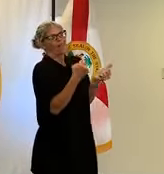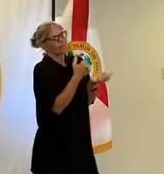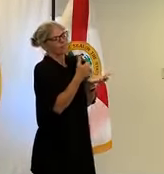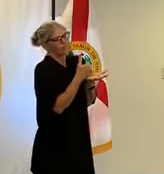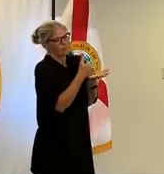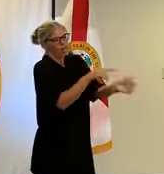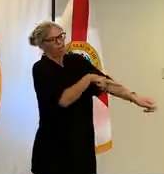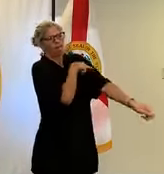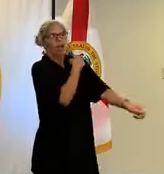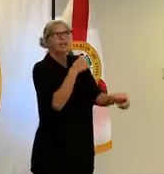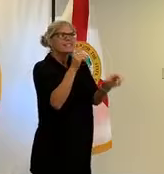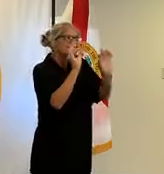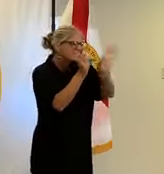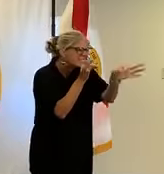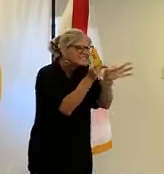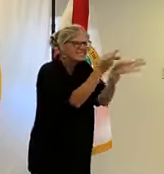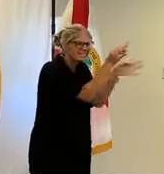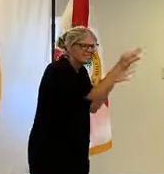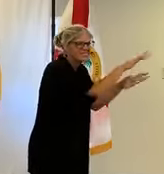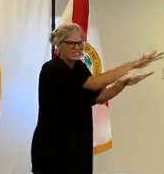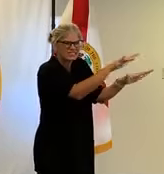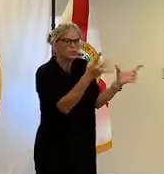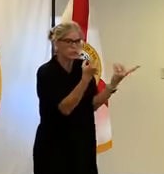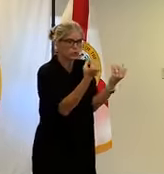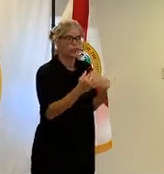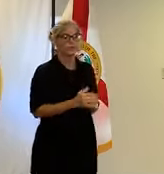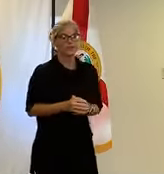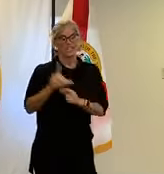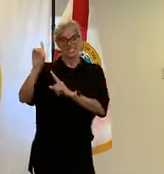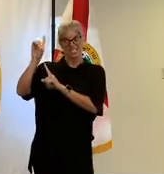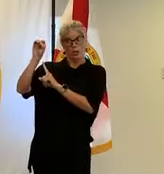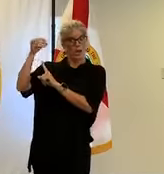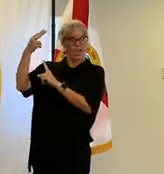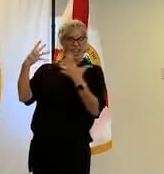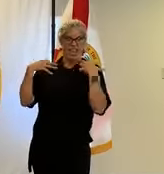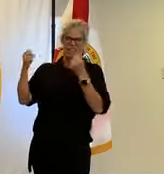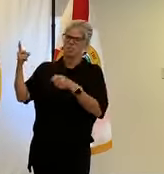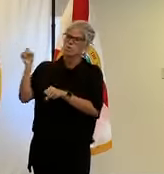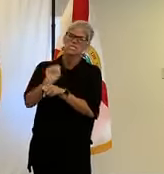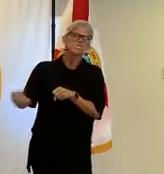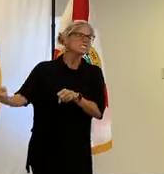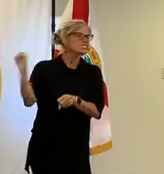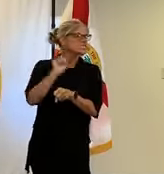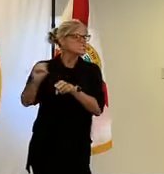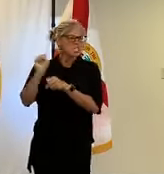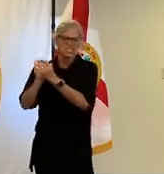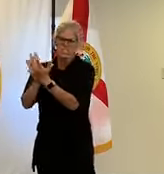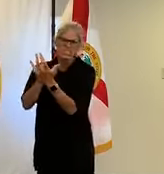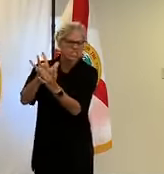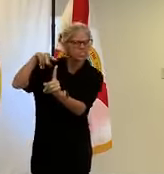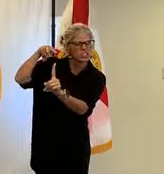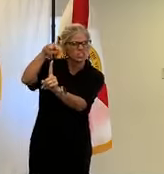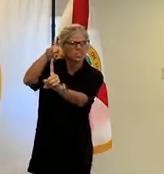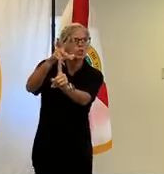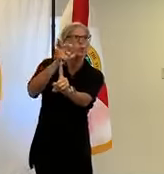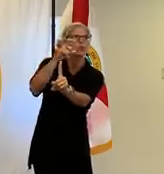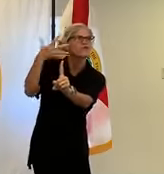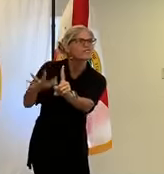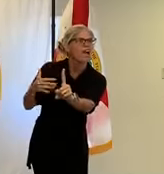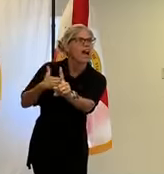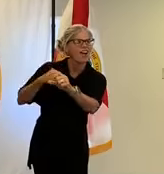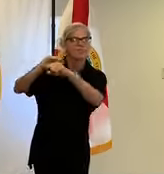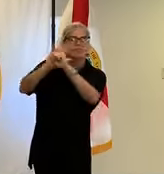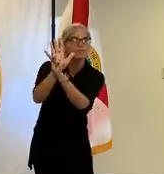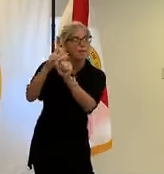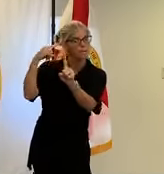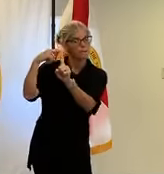The Department of Health has currently been working aggressively on what's called contact tracing. As soon as they find out a positive they begin